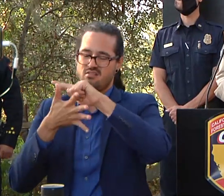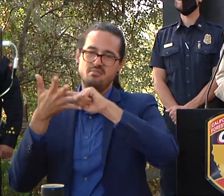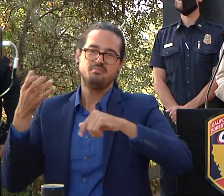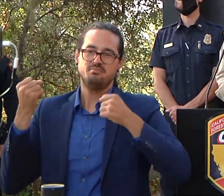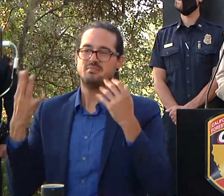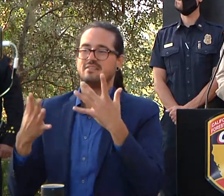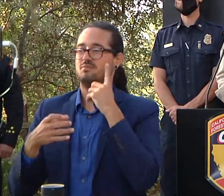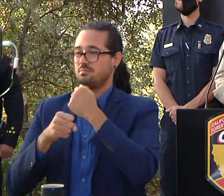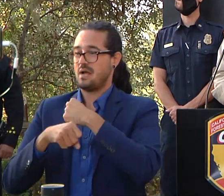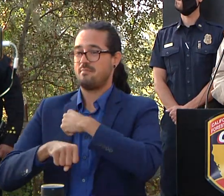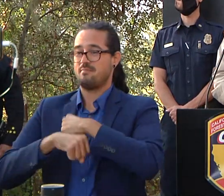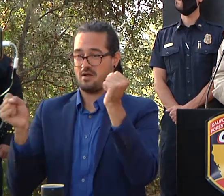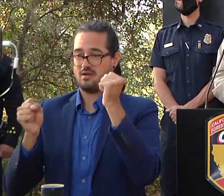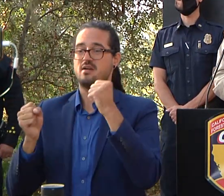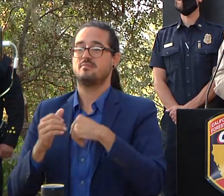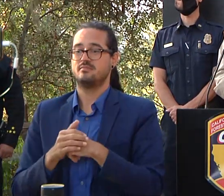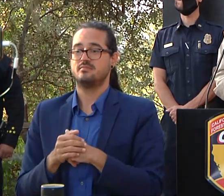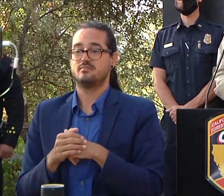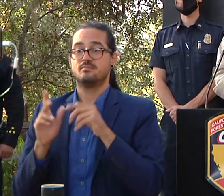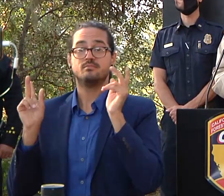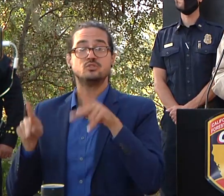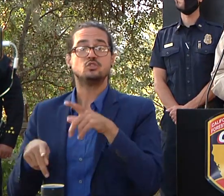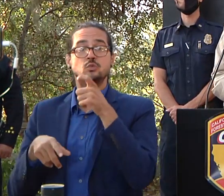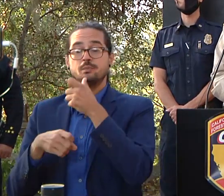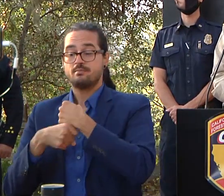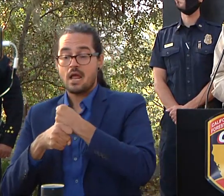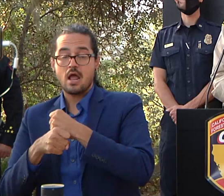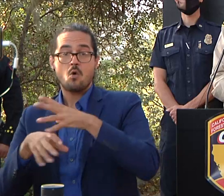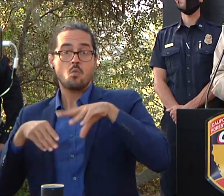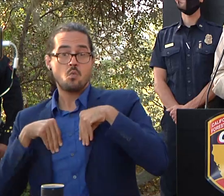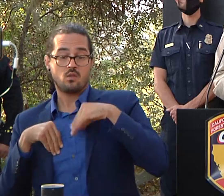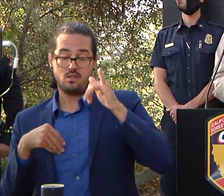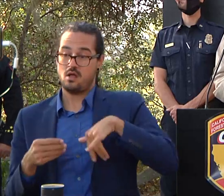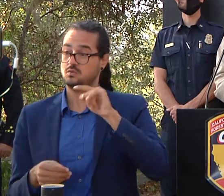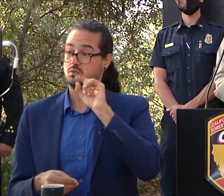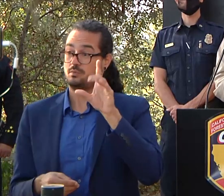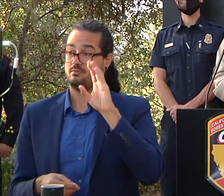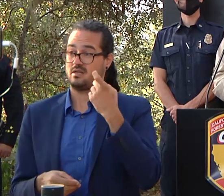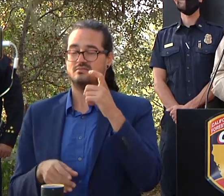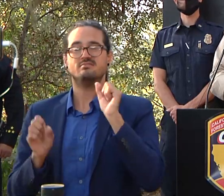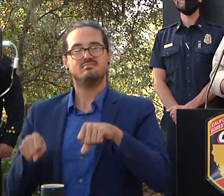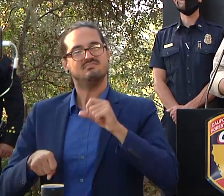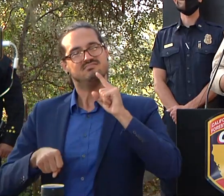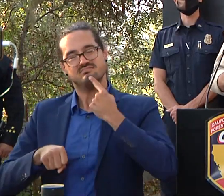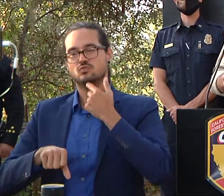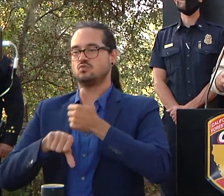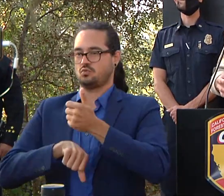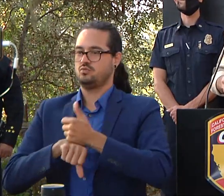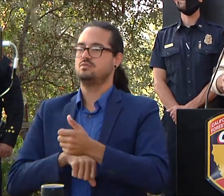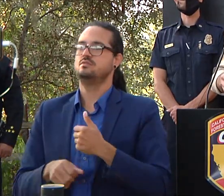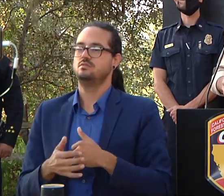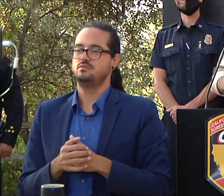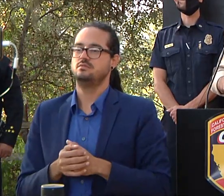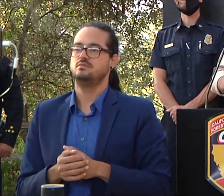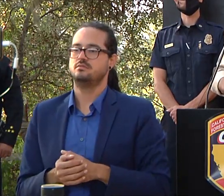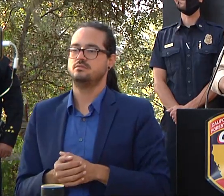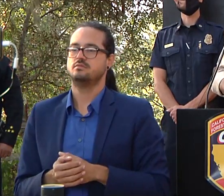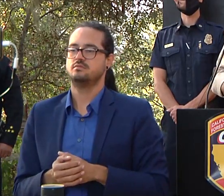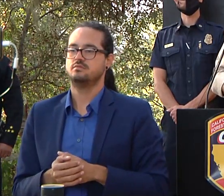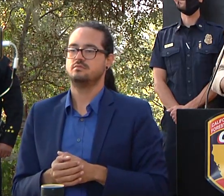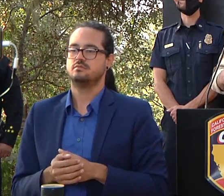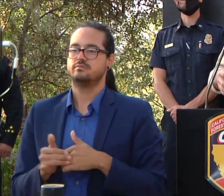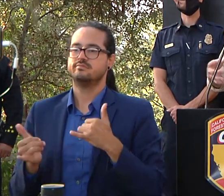potentially can potentially charged with so i just want to touch on repopulation again so um and just some things to think about again